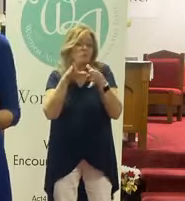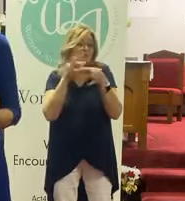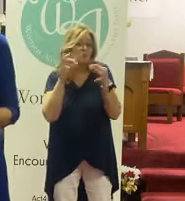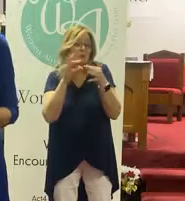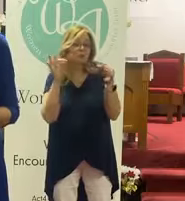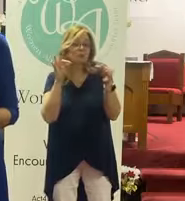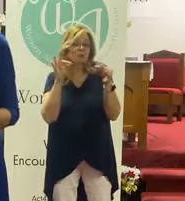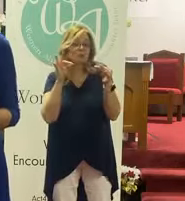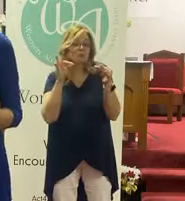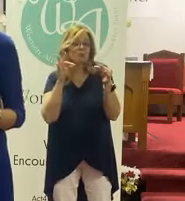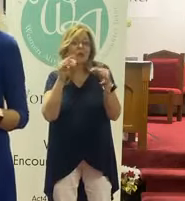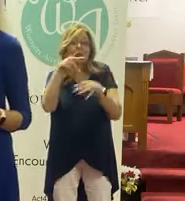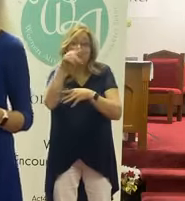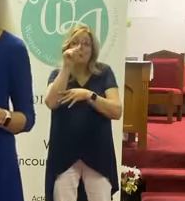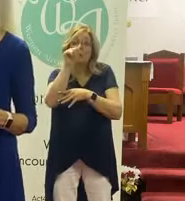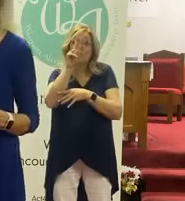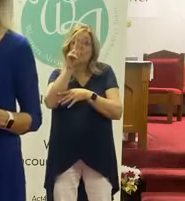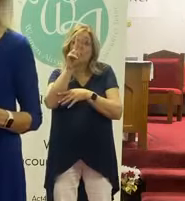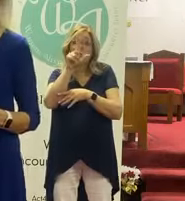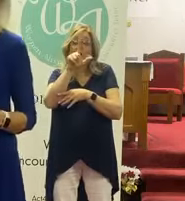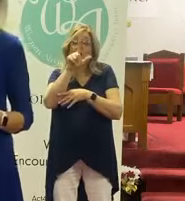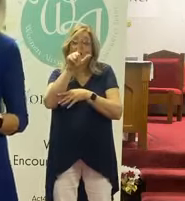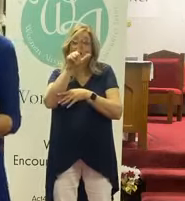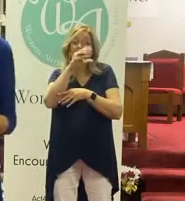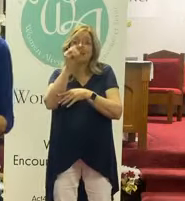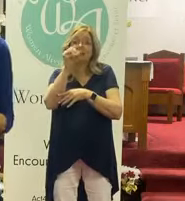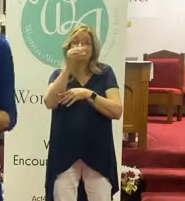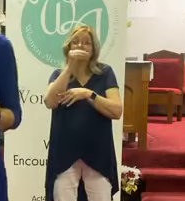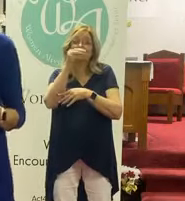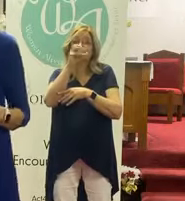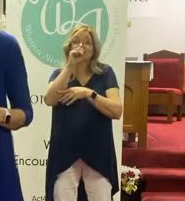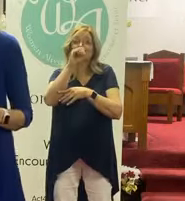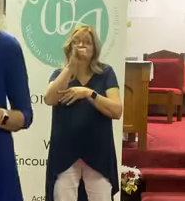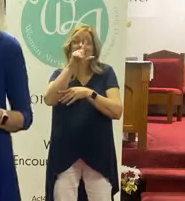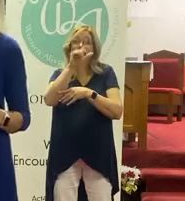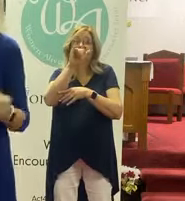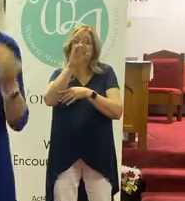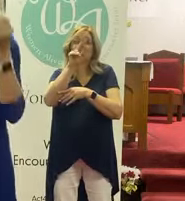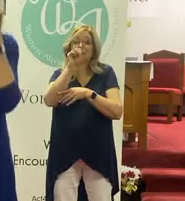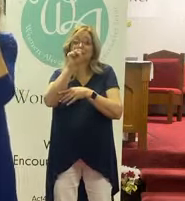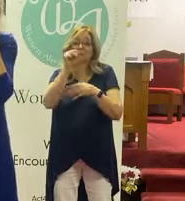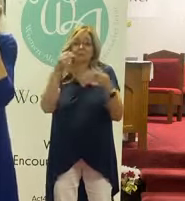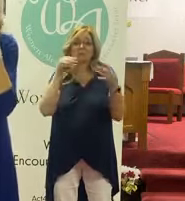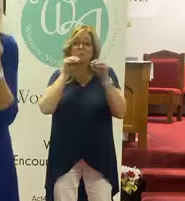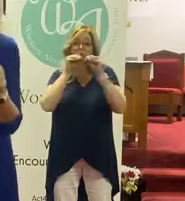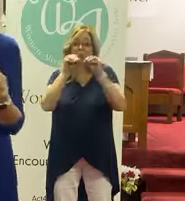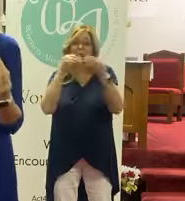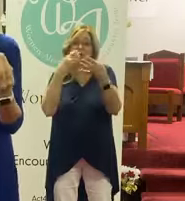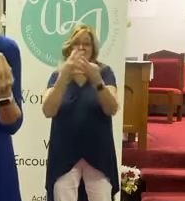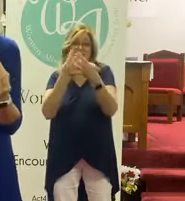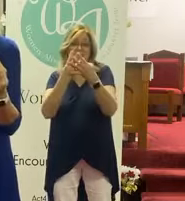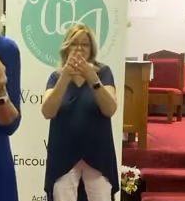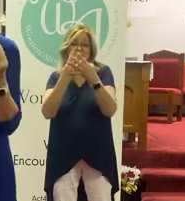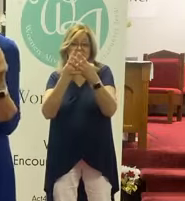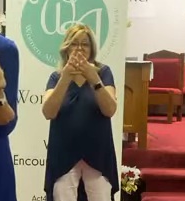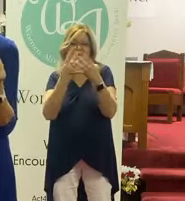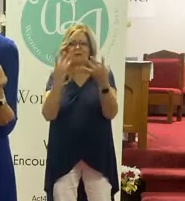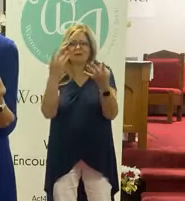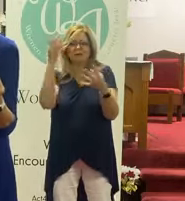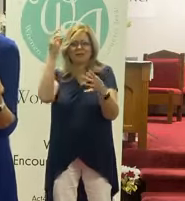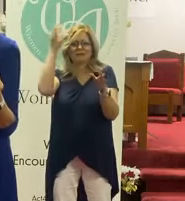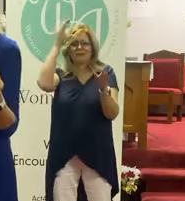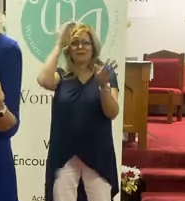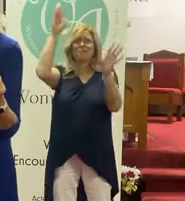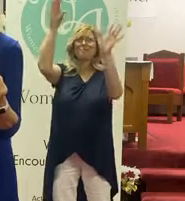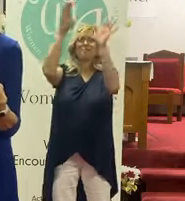little bit. This is when Paul and Silas were put in prison. And we've got to picture what this was really like because in